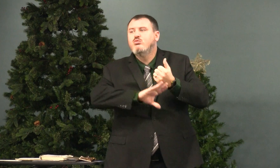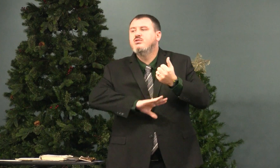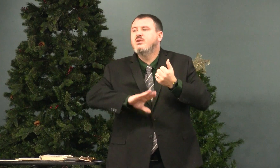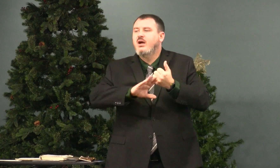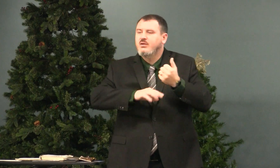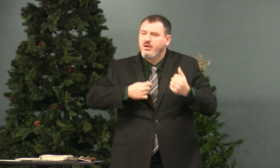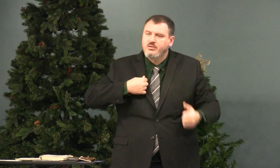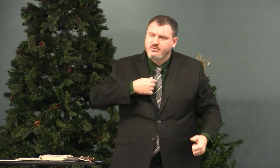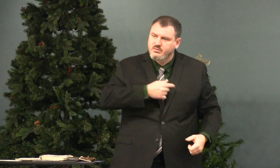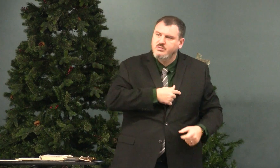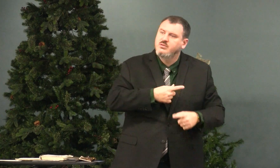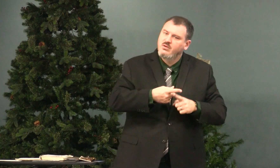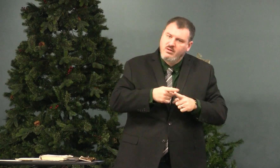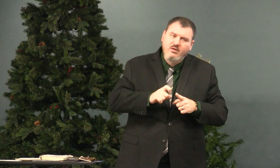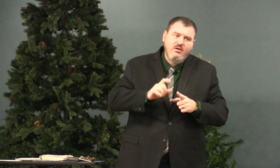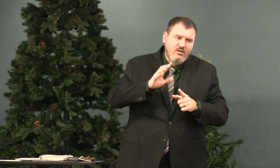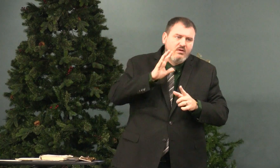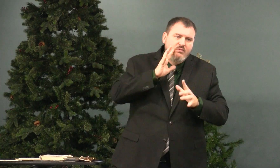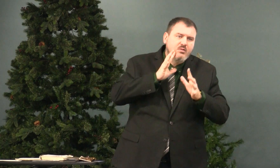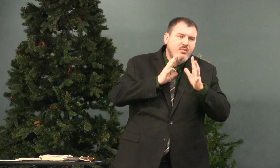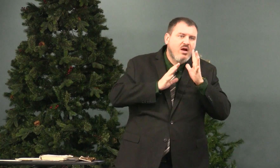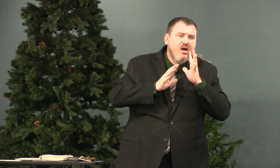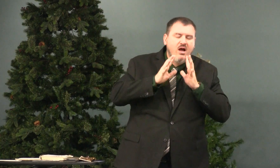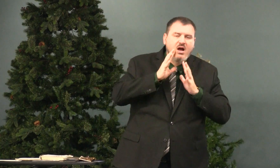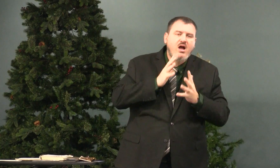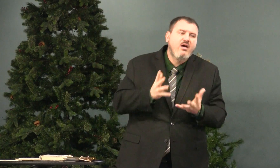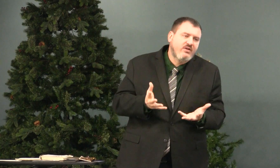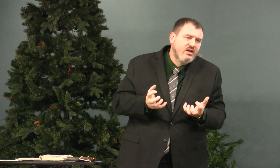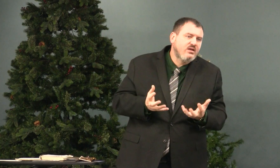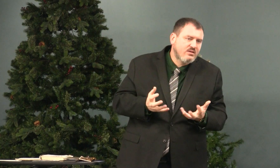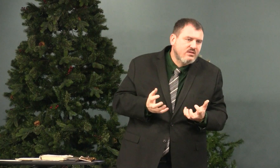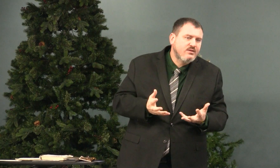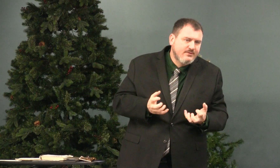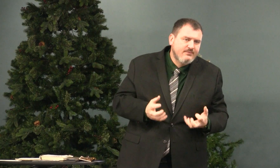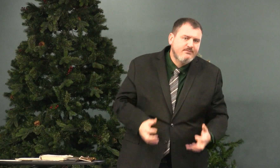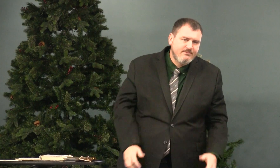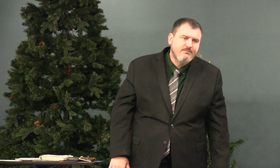Lord, protect us from covetousness.